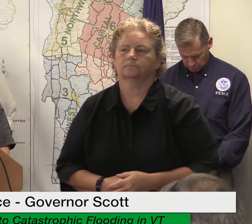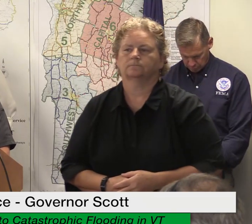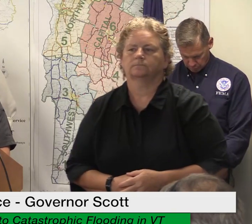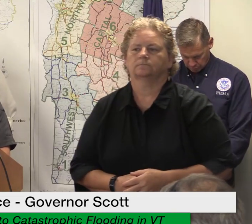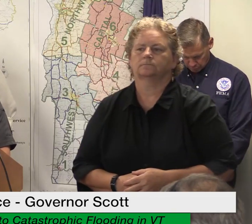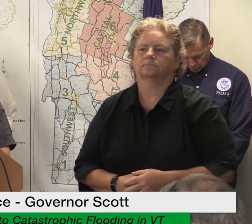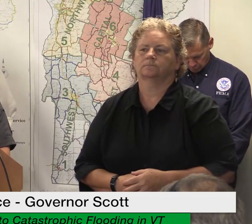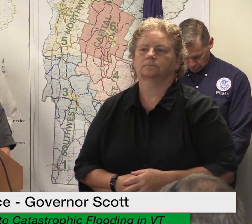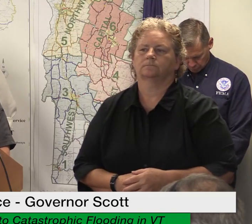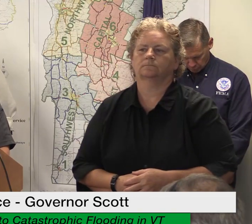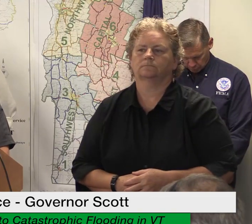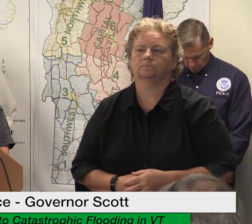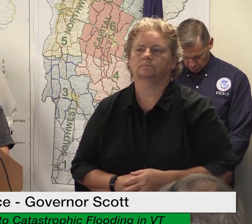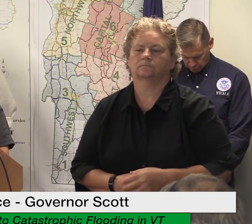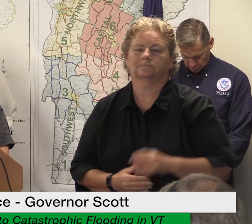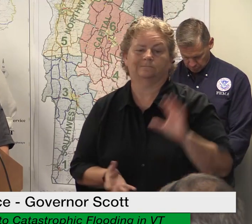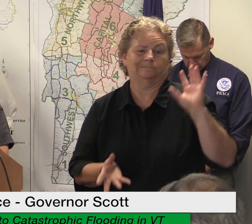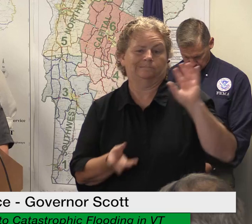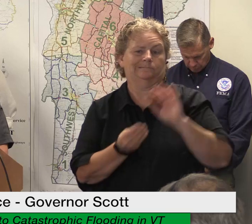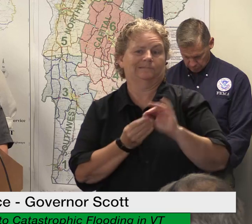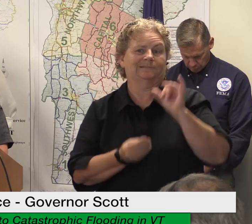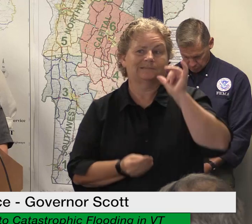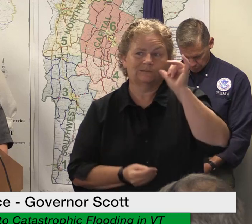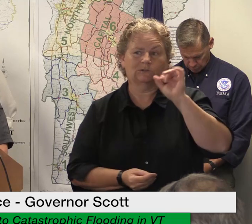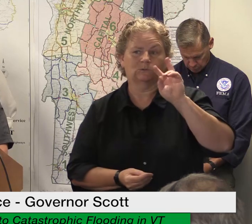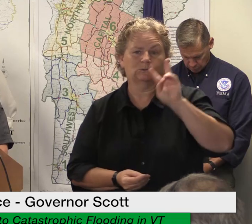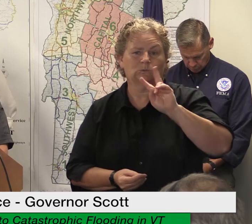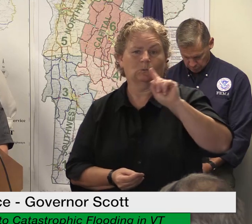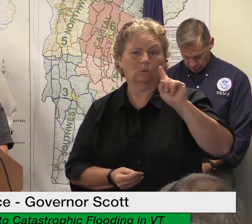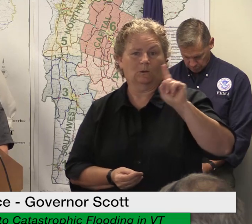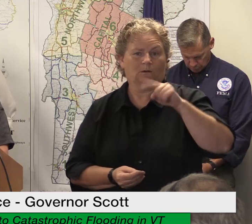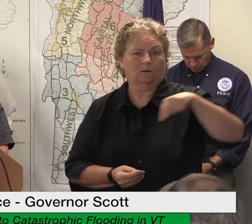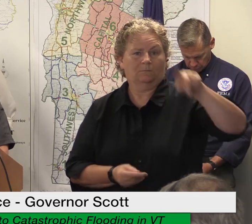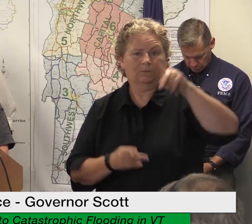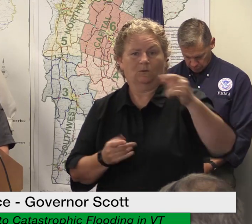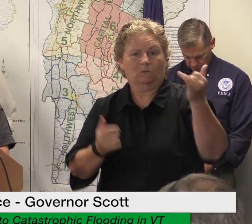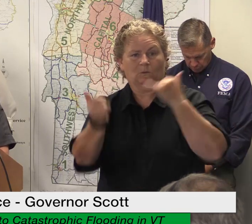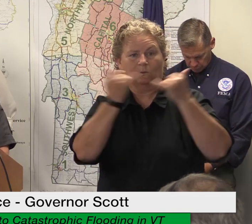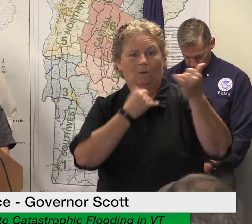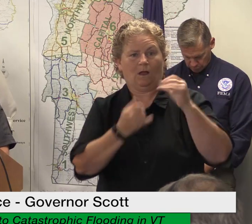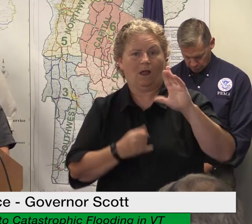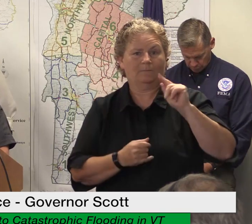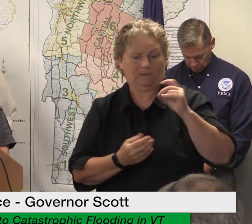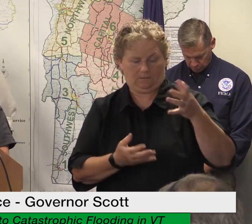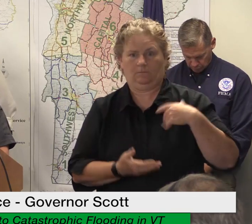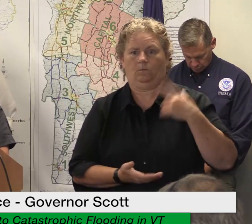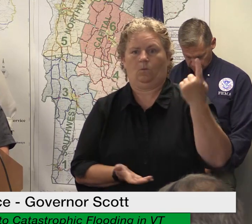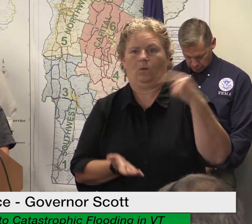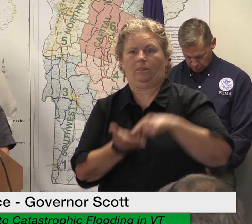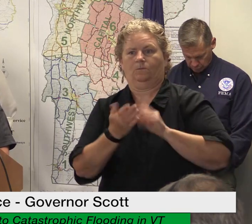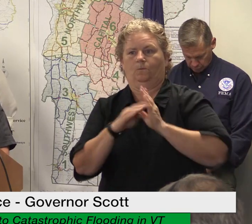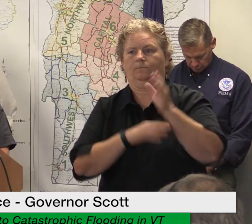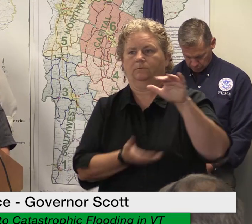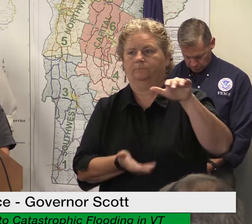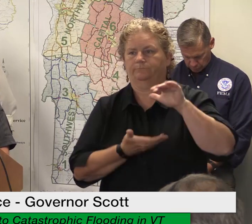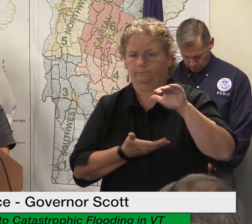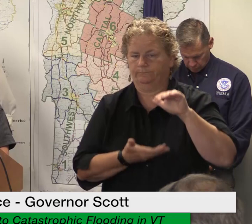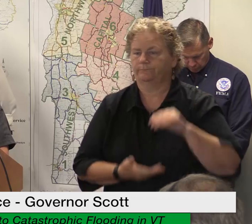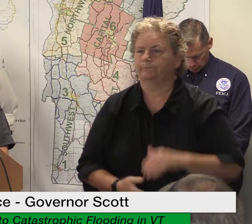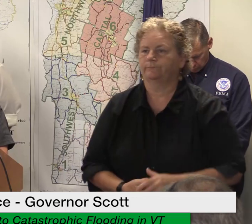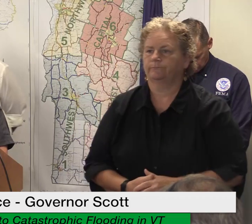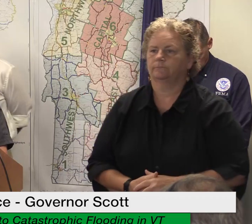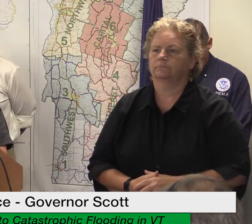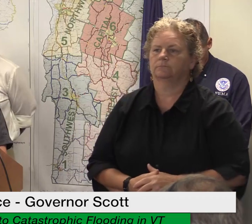into the crisis cleanup platform we continue to ask volunteer organizations and municipalities to use crisis cleanup